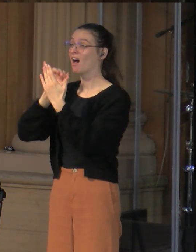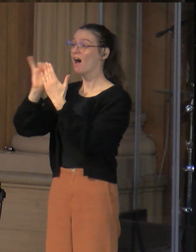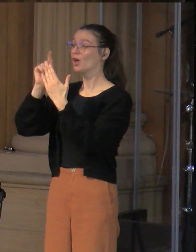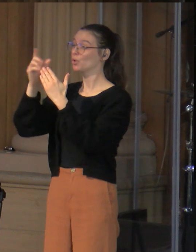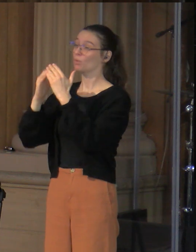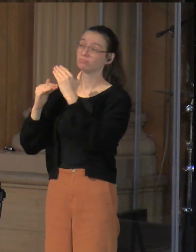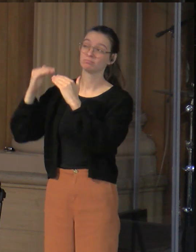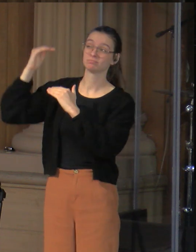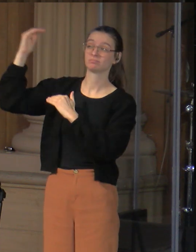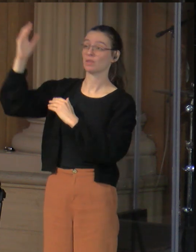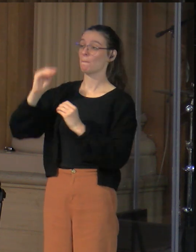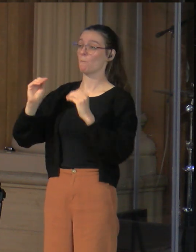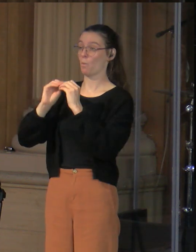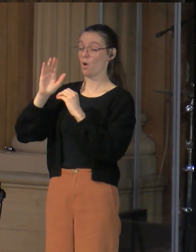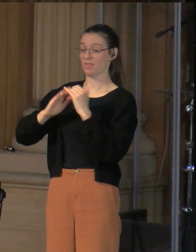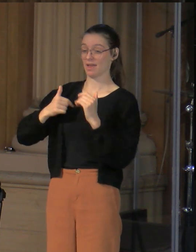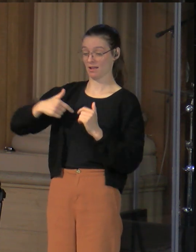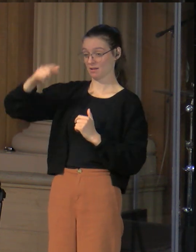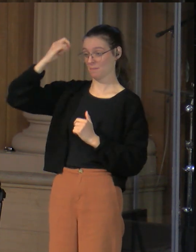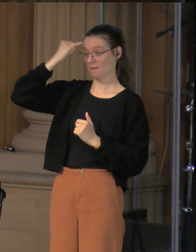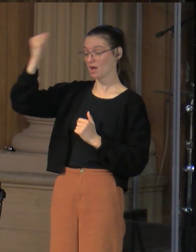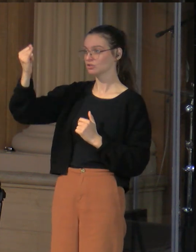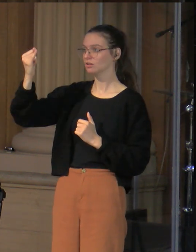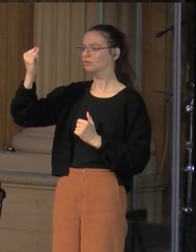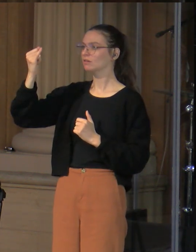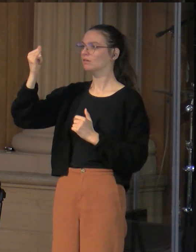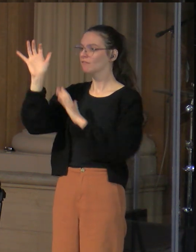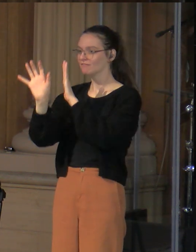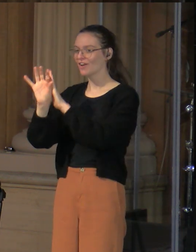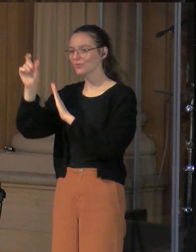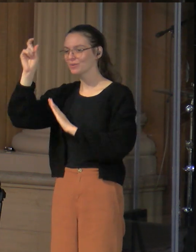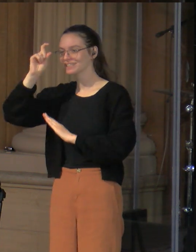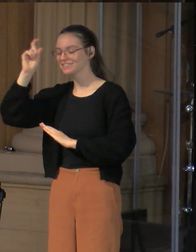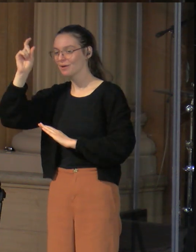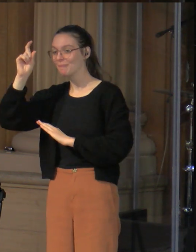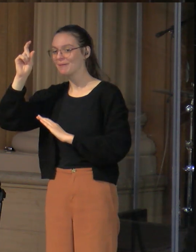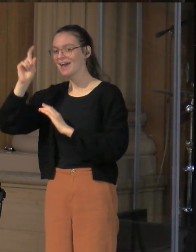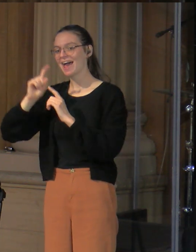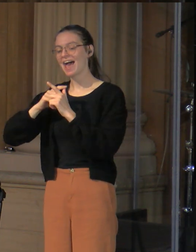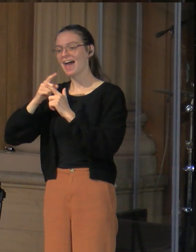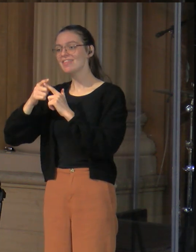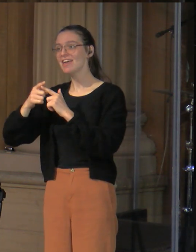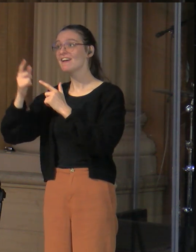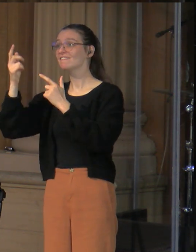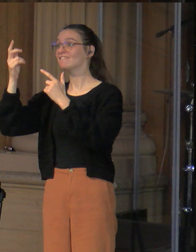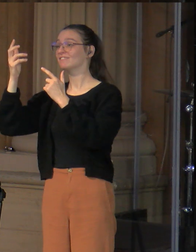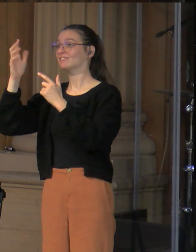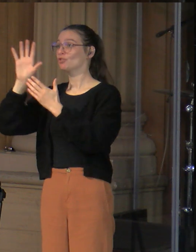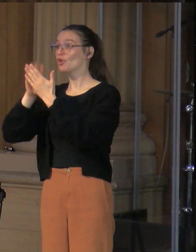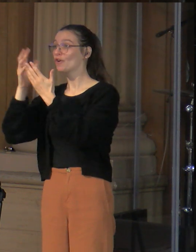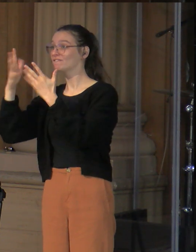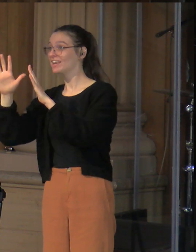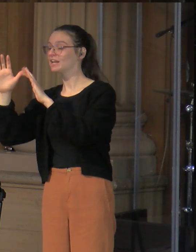cost to herself. She finds that wisdom, and then as the story goes, she moved back home and taught her whole nation the ways of the God of Israel.